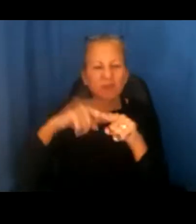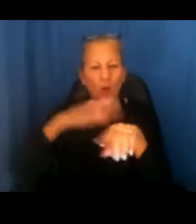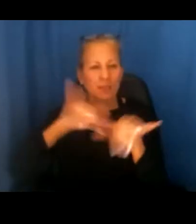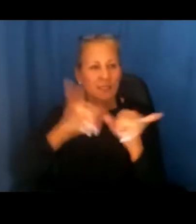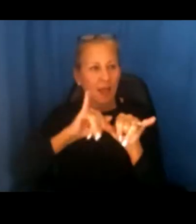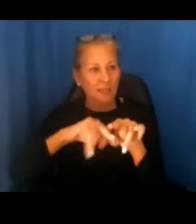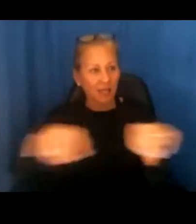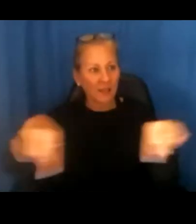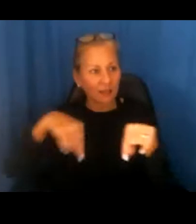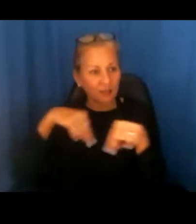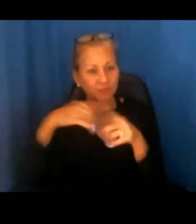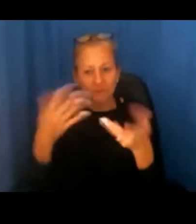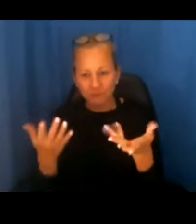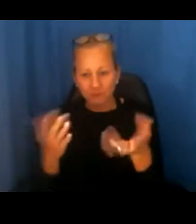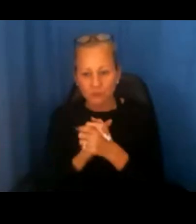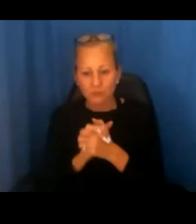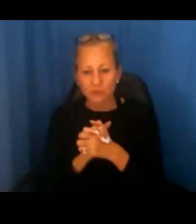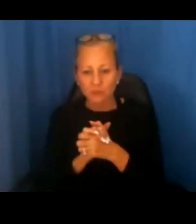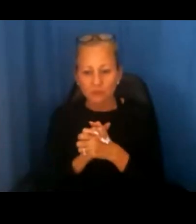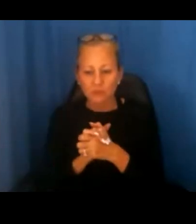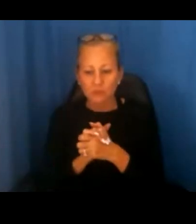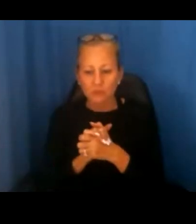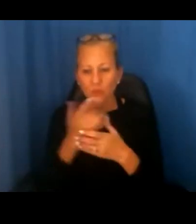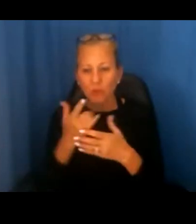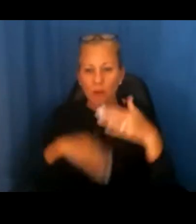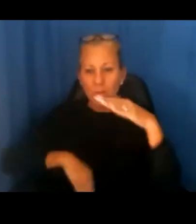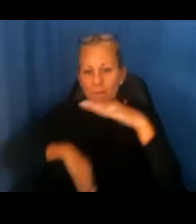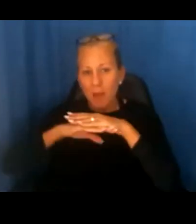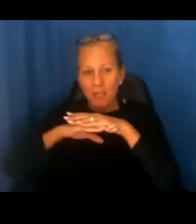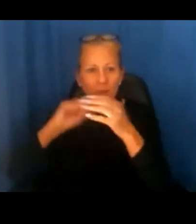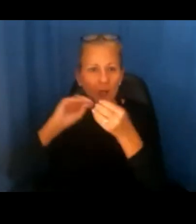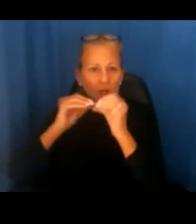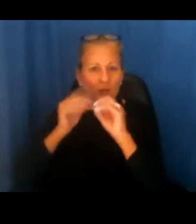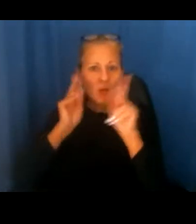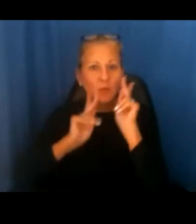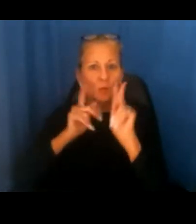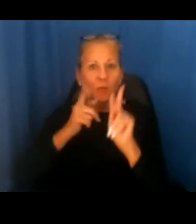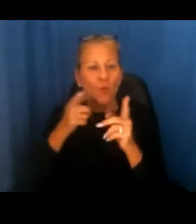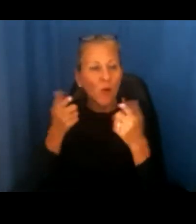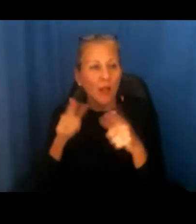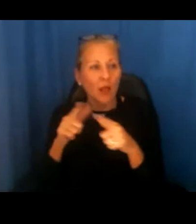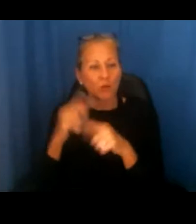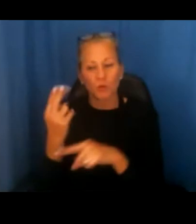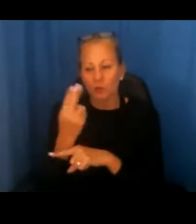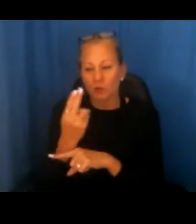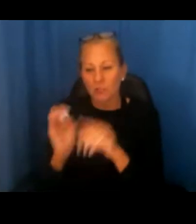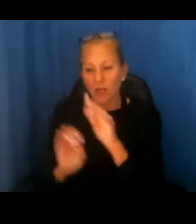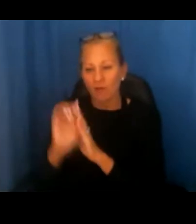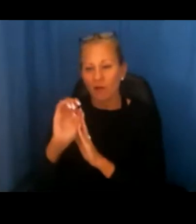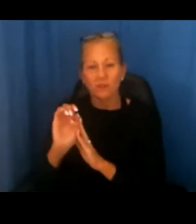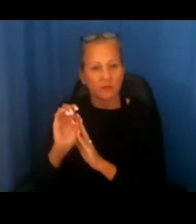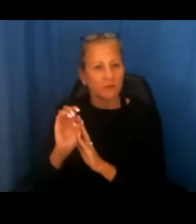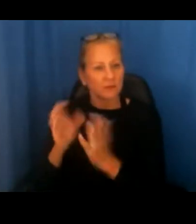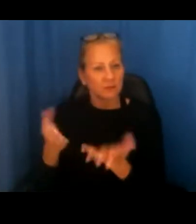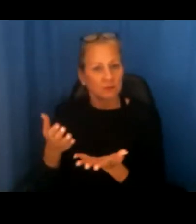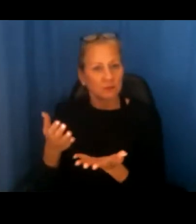and so there could be a maximum number of people who are allowed to use the elevator at one time